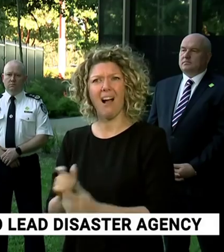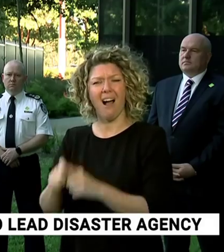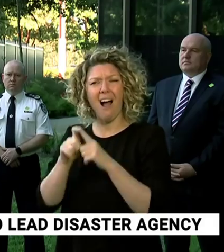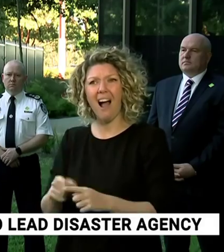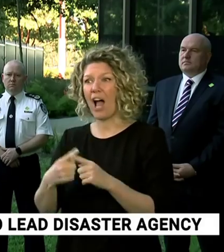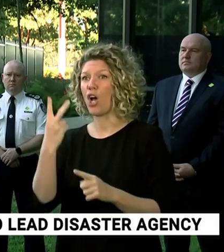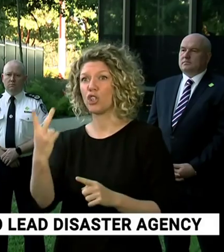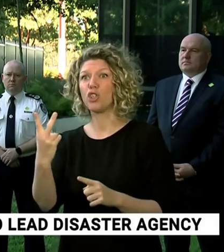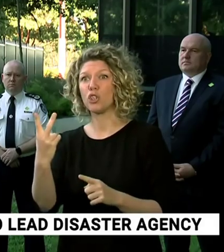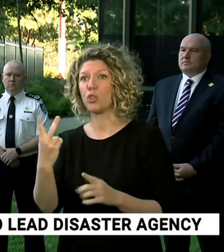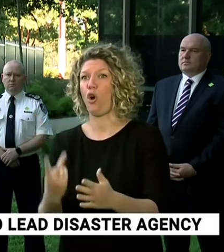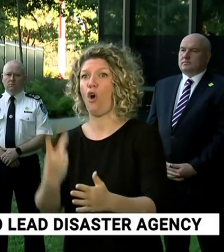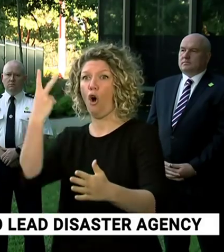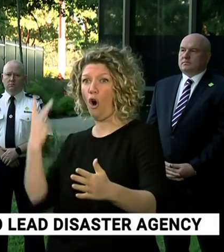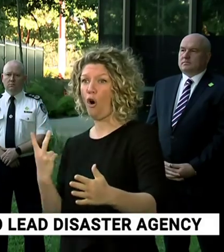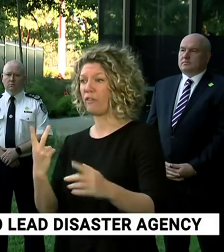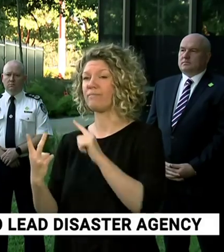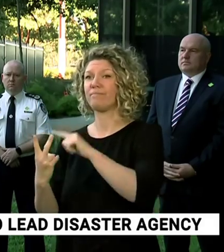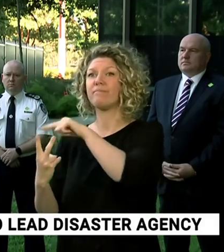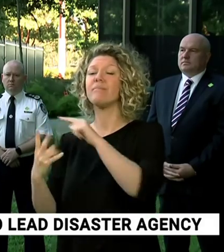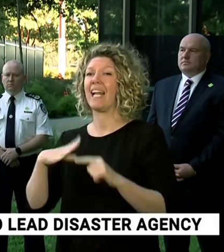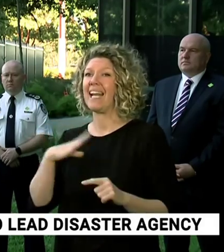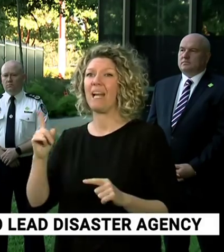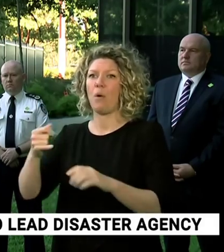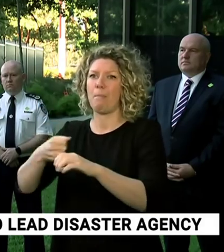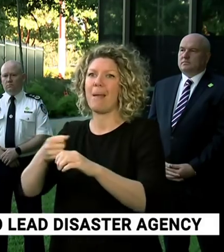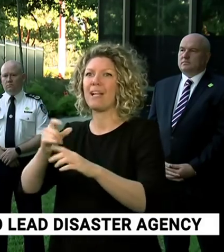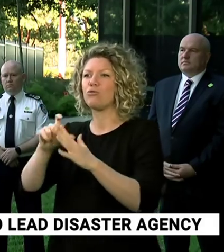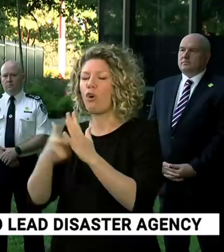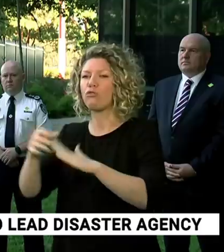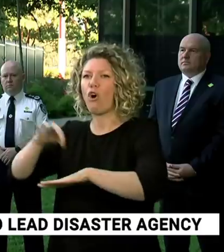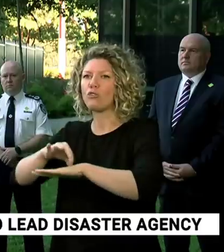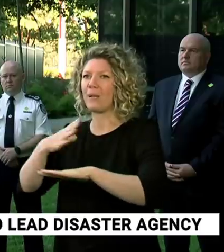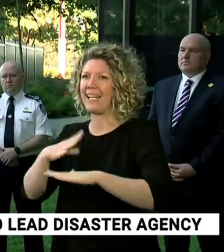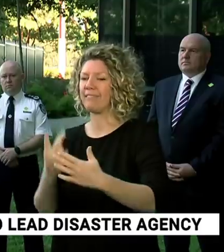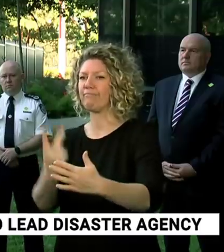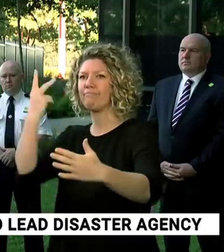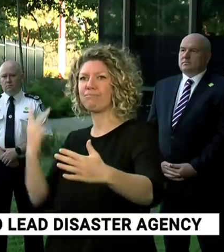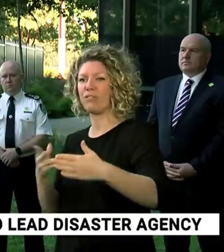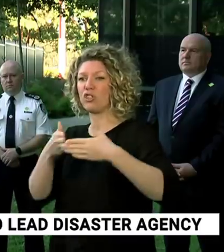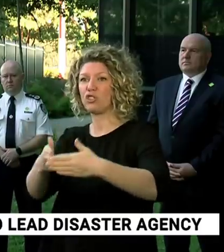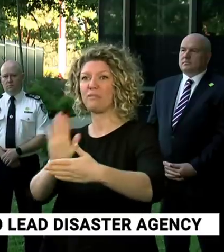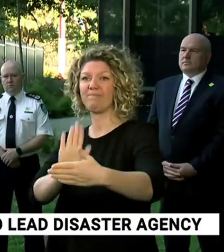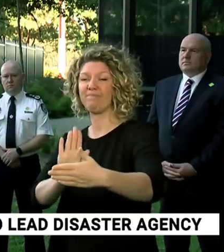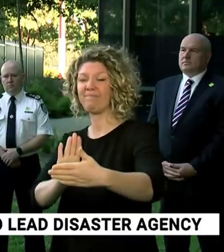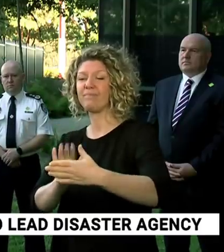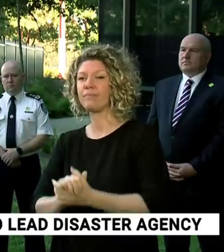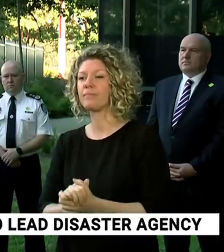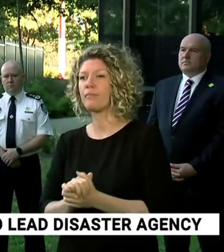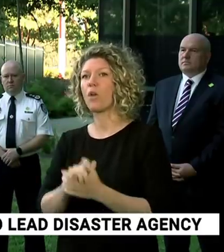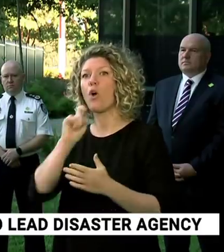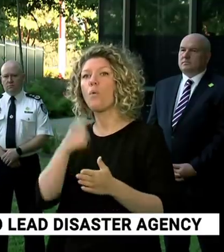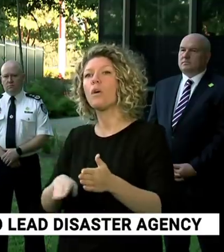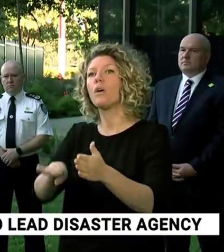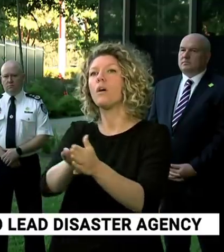yesterday, requiring additional medical assistance, and we'll continue to do that. The ship itself will dock